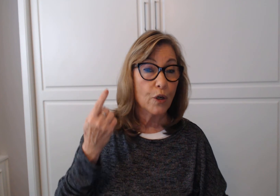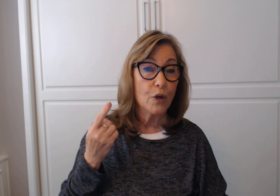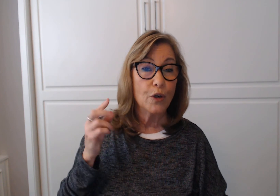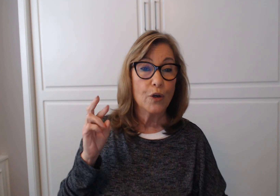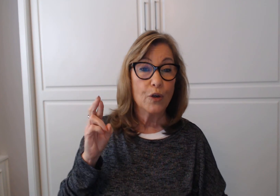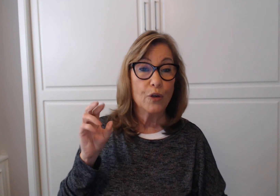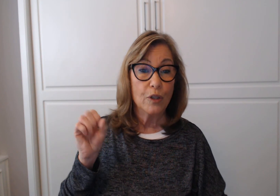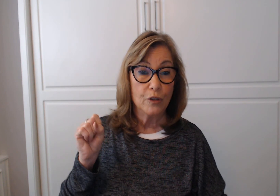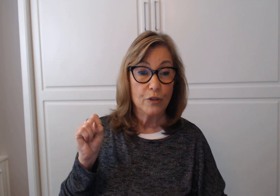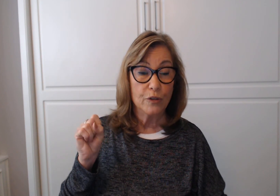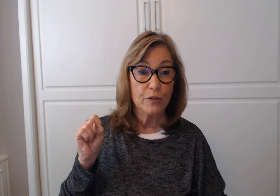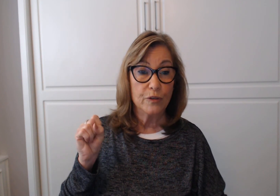Teen.